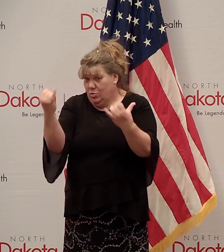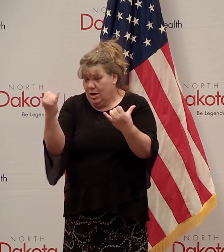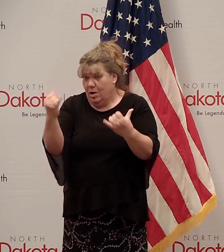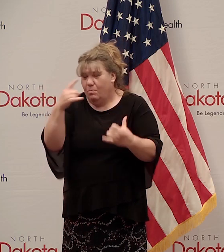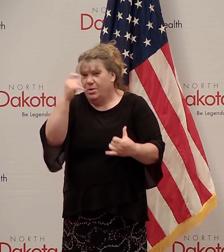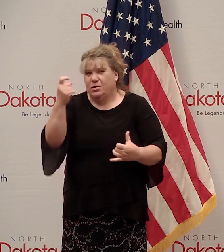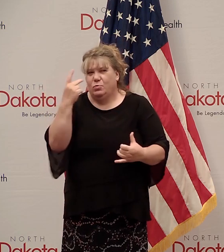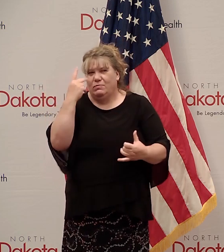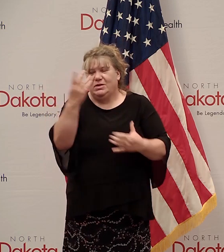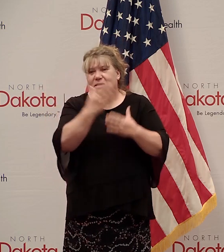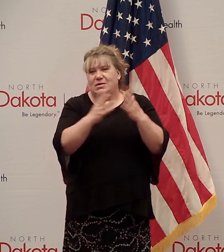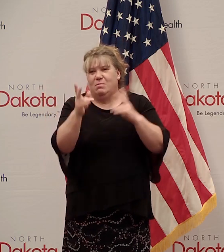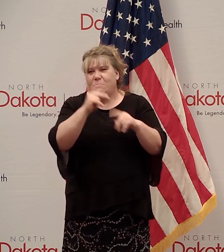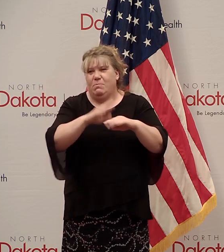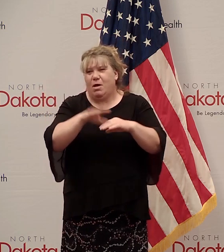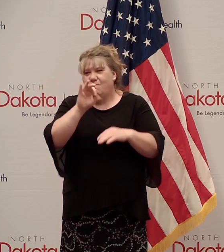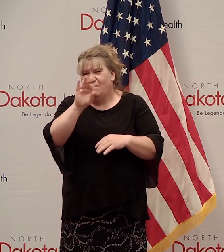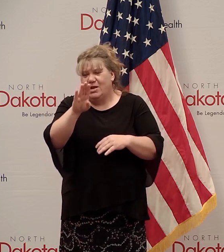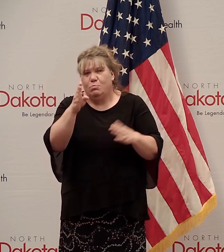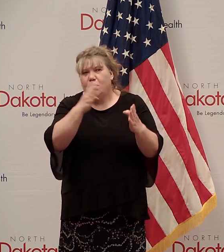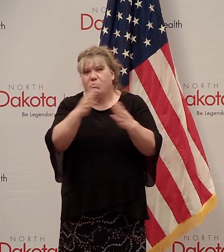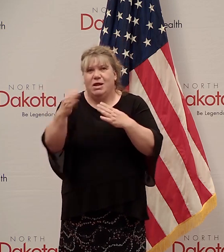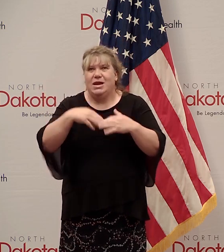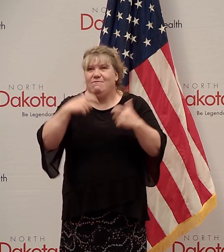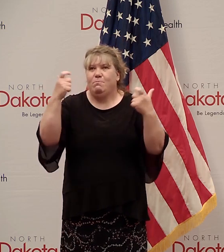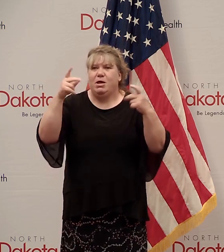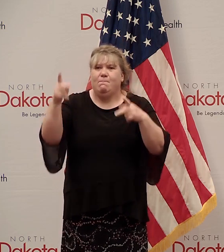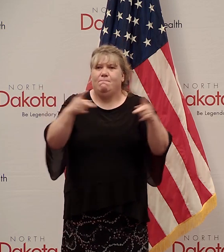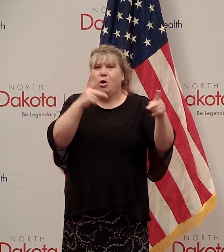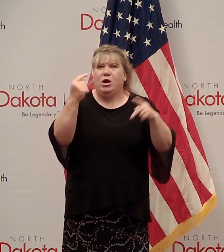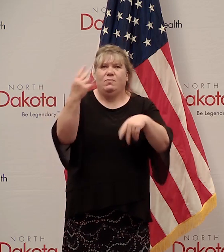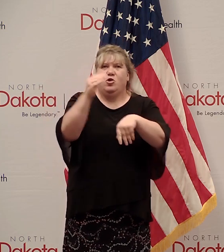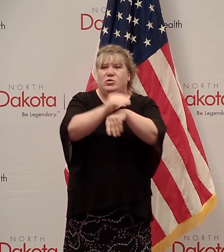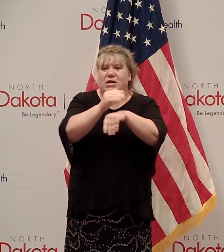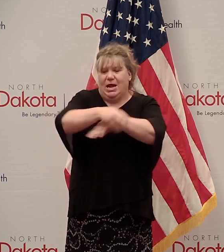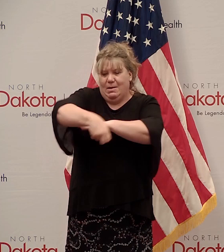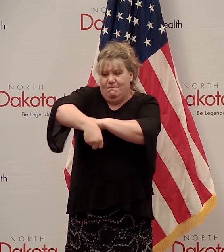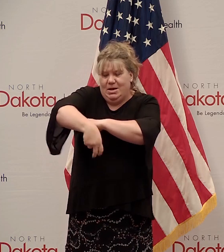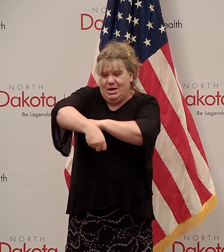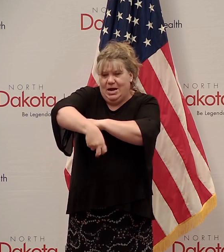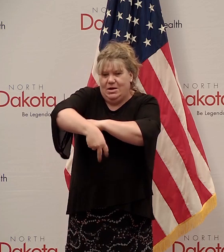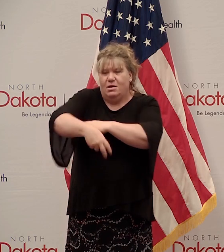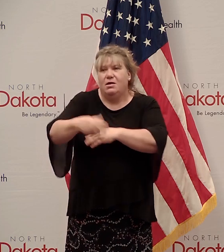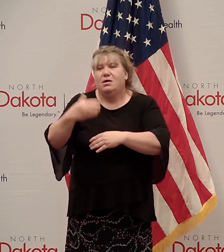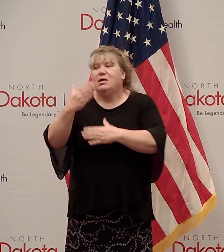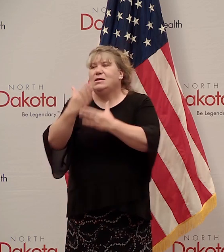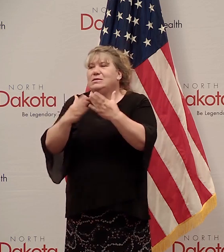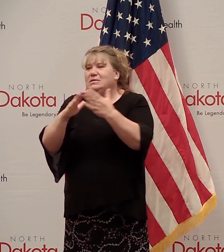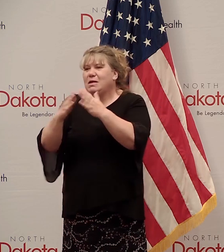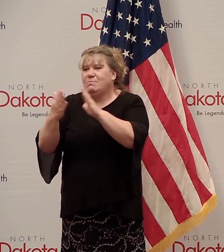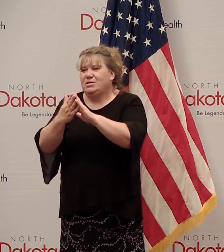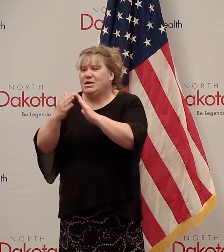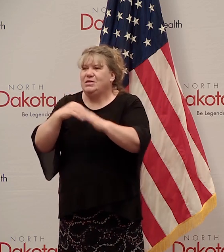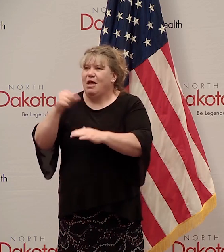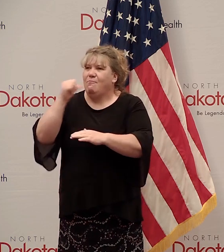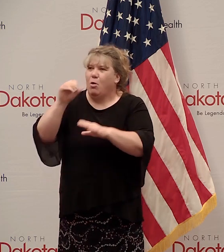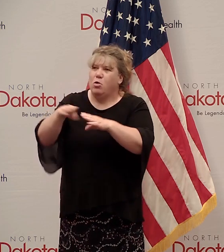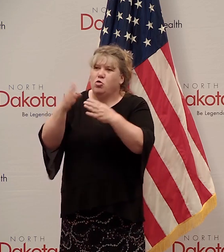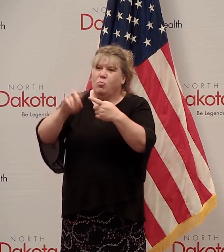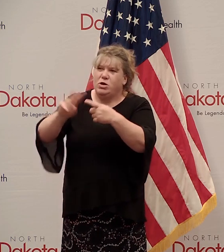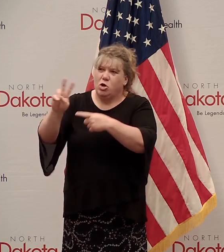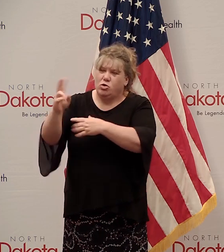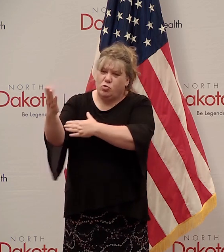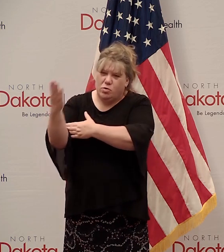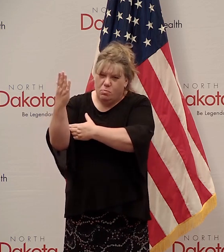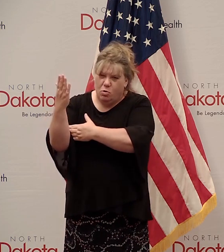some folks on Facebook that were planning to have big parties on Thursday night at midnight. I mean, we've got some cities that the bars are open till 2 a.m.